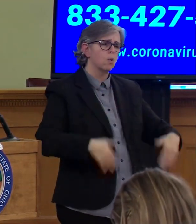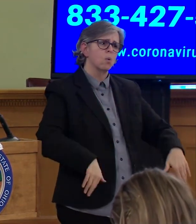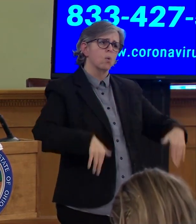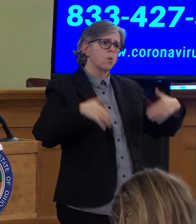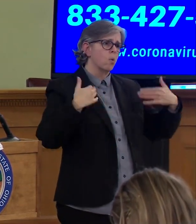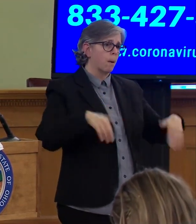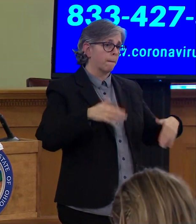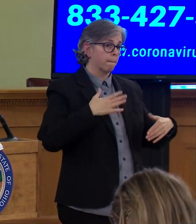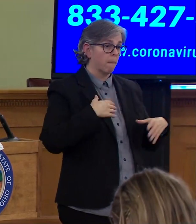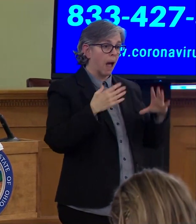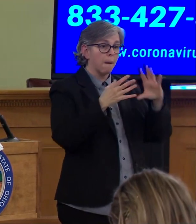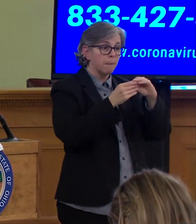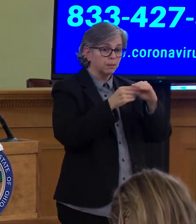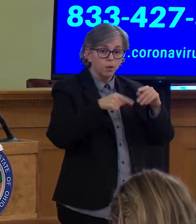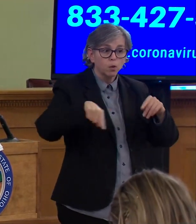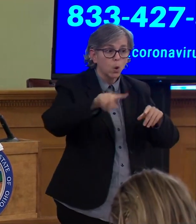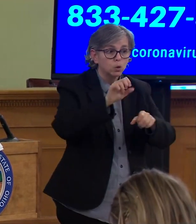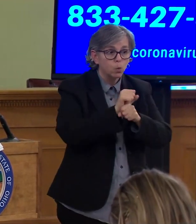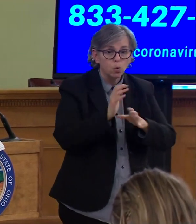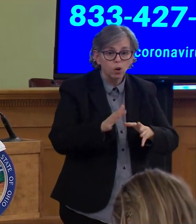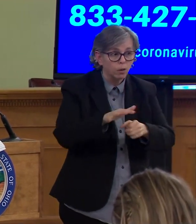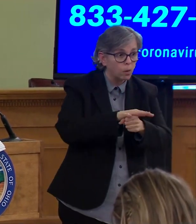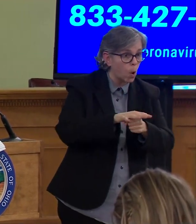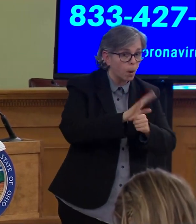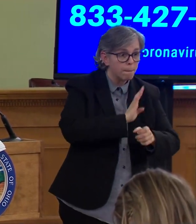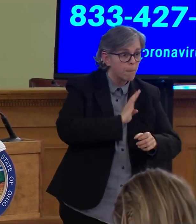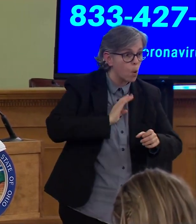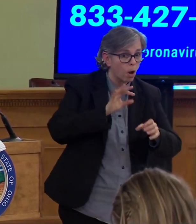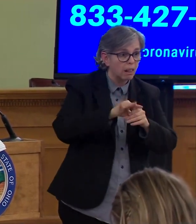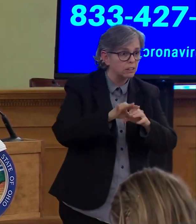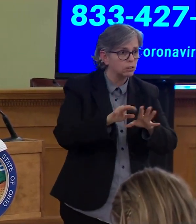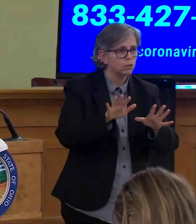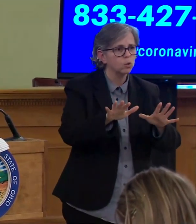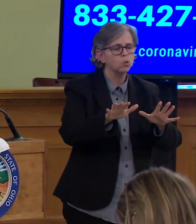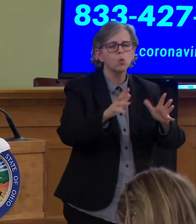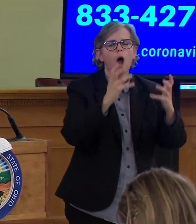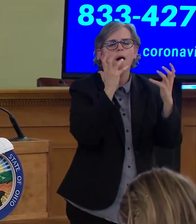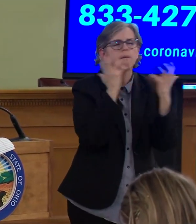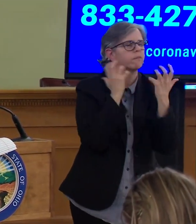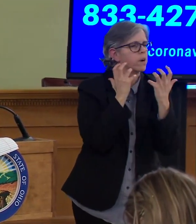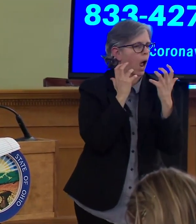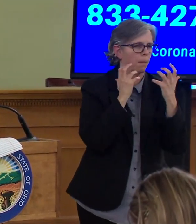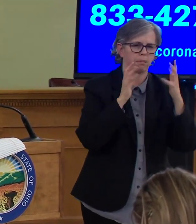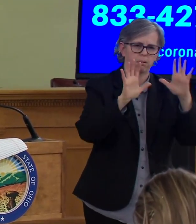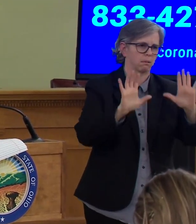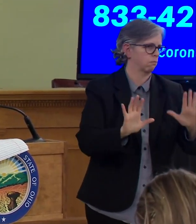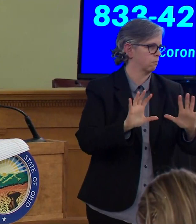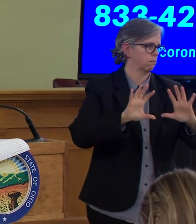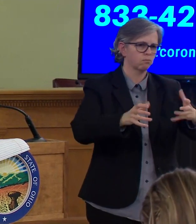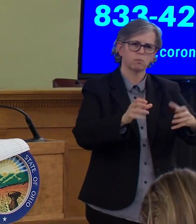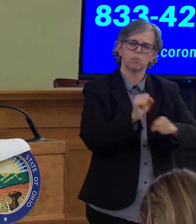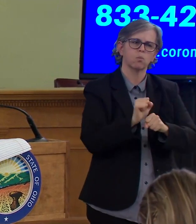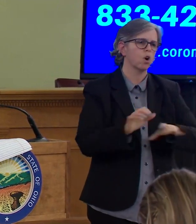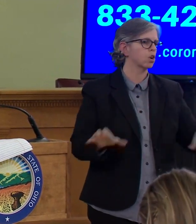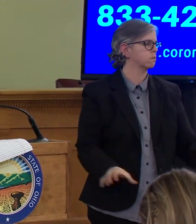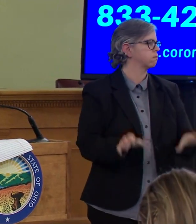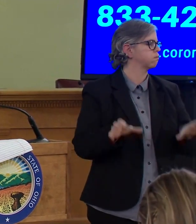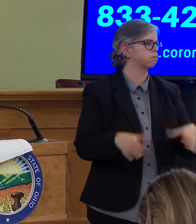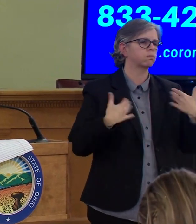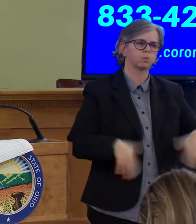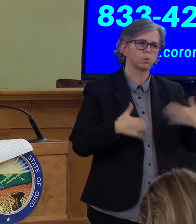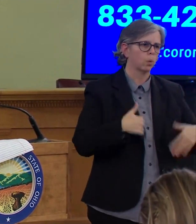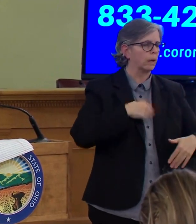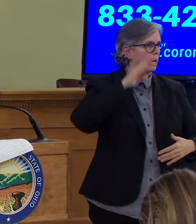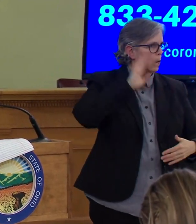who work in local boards of election. You have done a phenomenal job. We know that this decision is